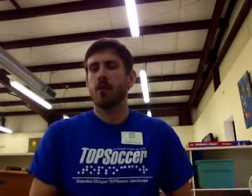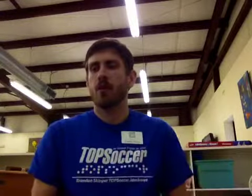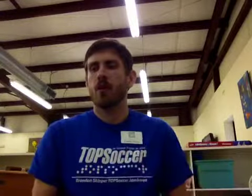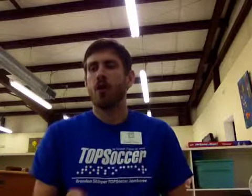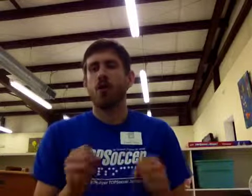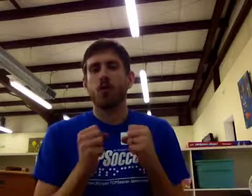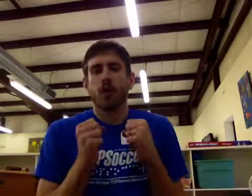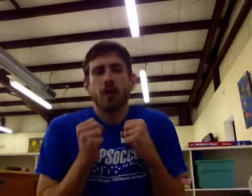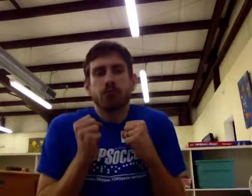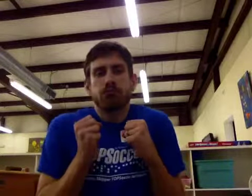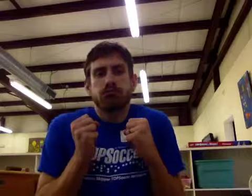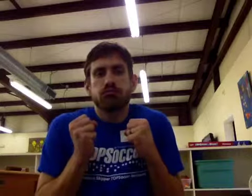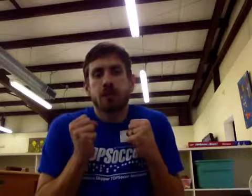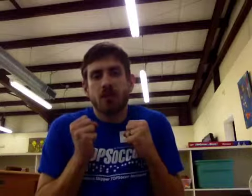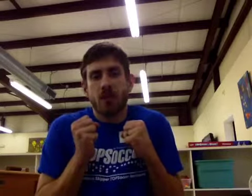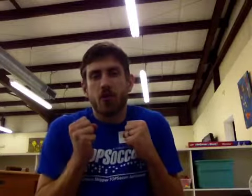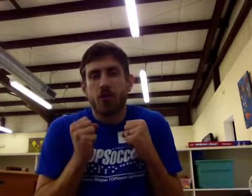Cold. It's cold.